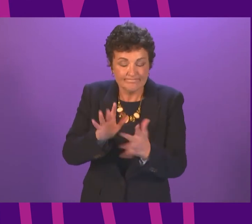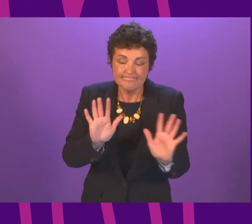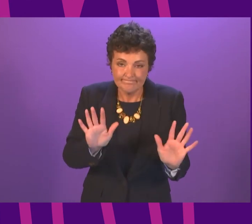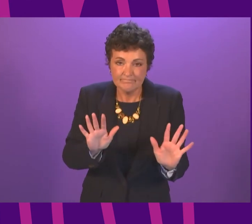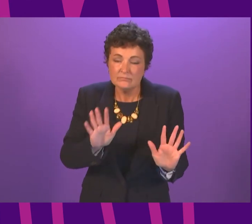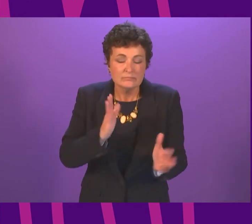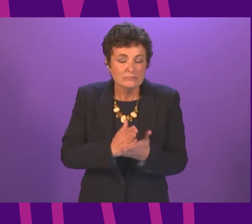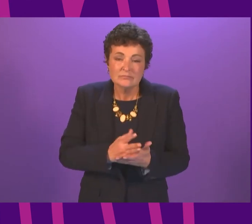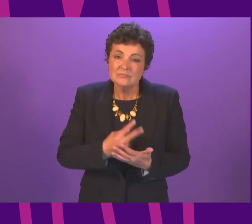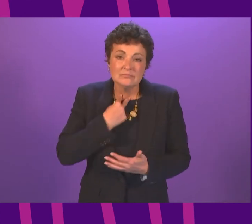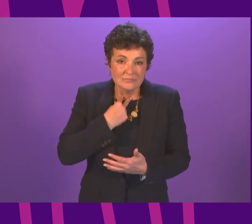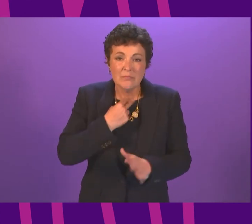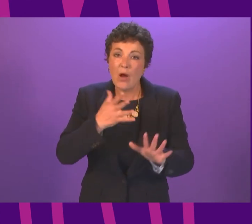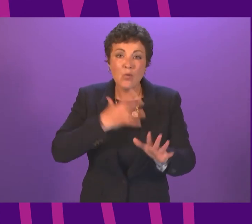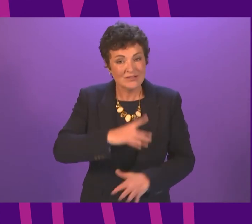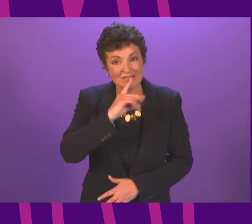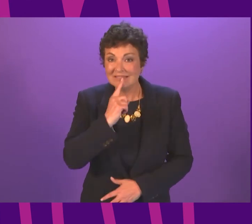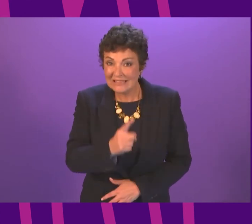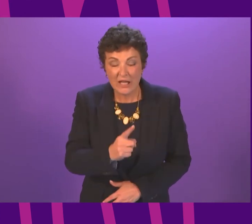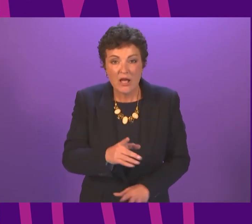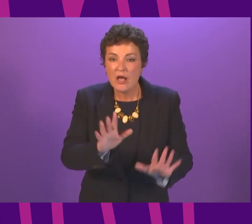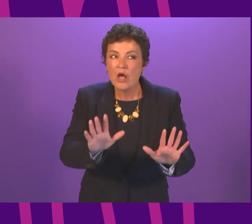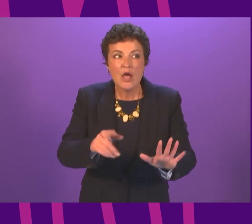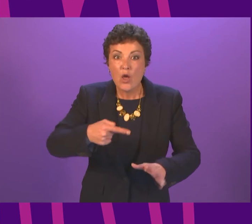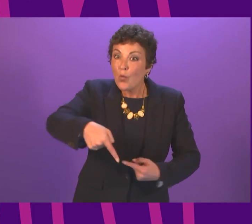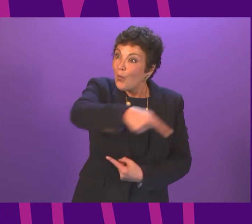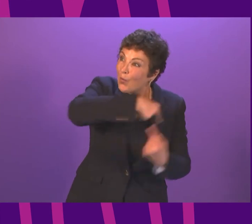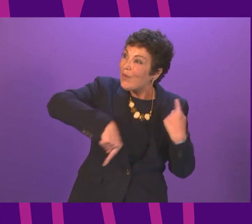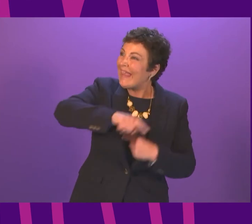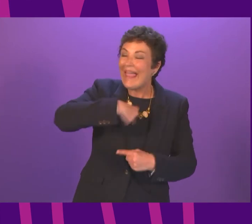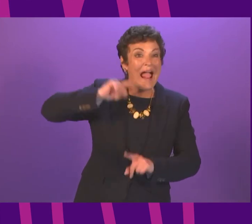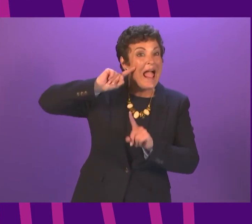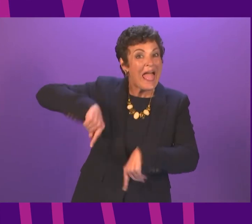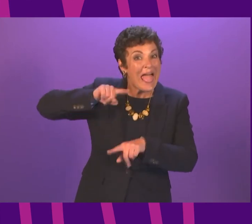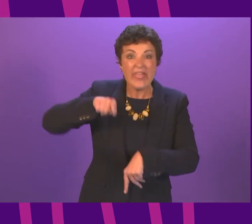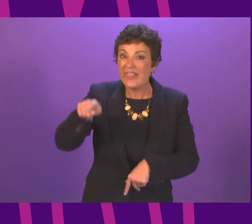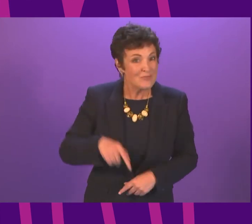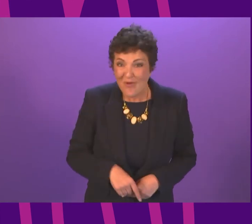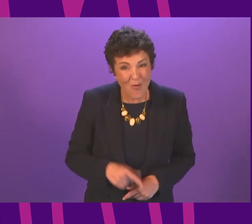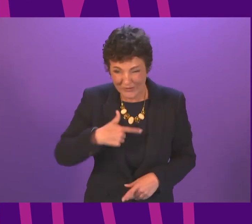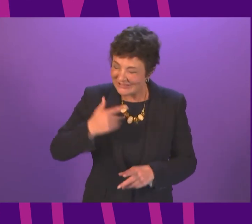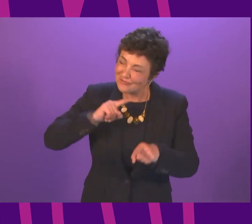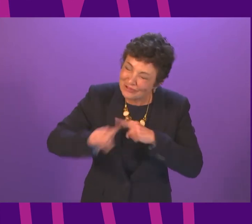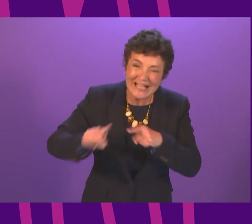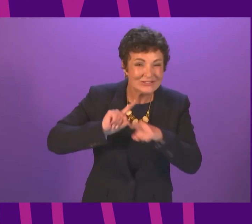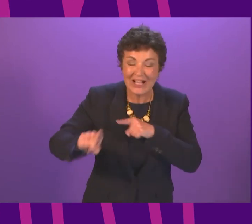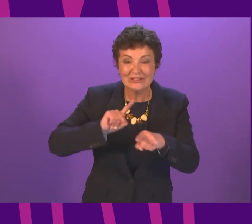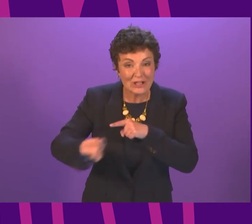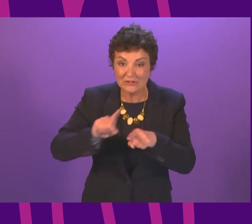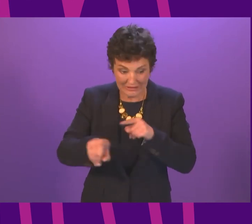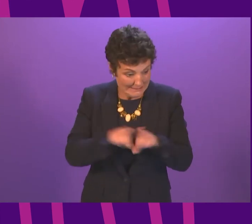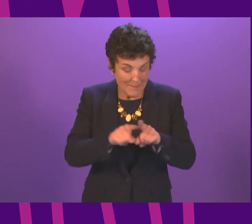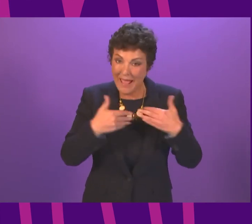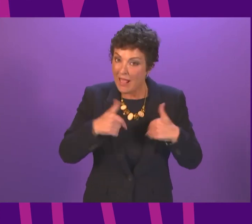is regrettable, but I want to stress that is not because there have not been attempts to contact that family. And the Health Board will